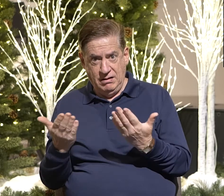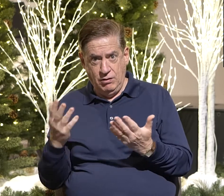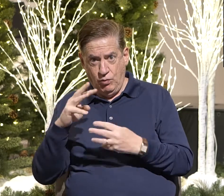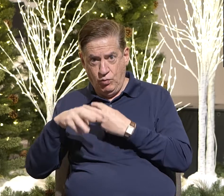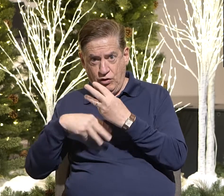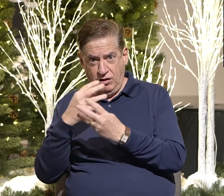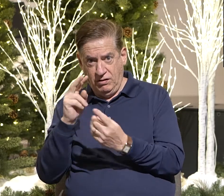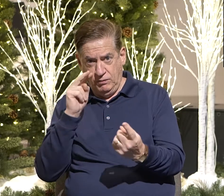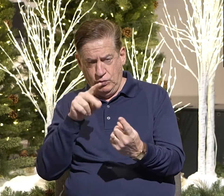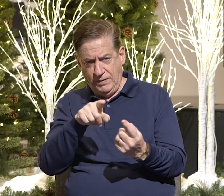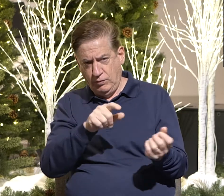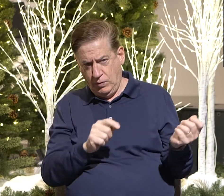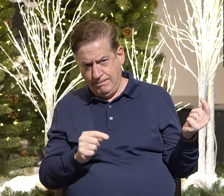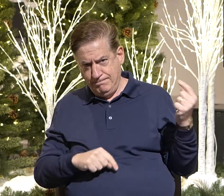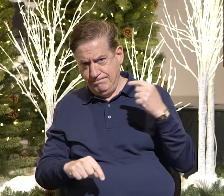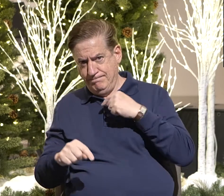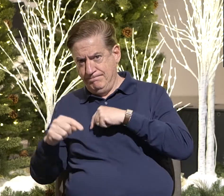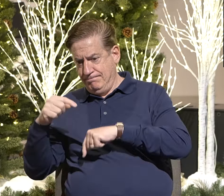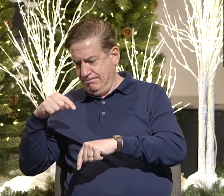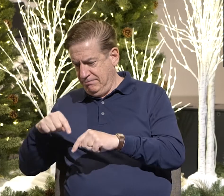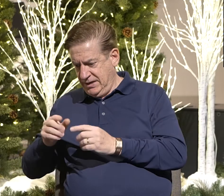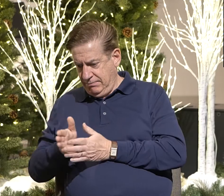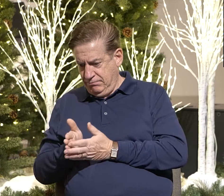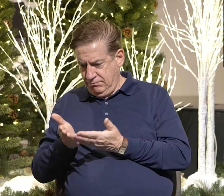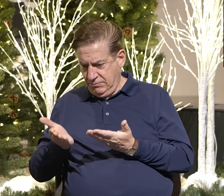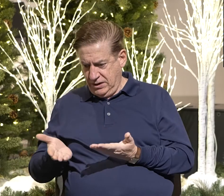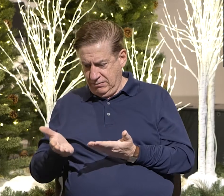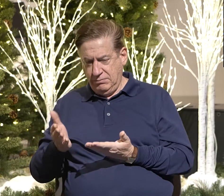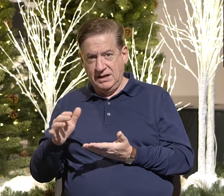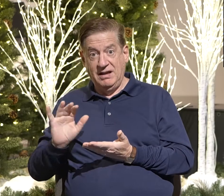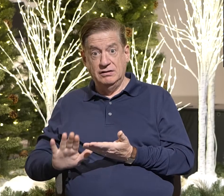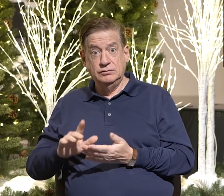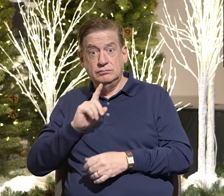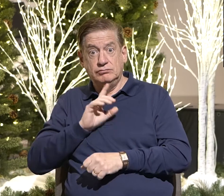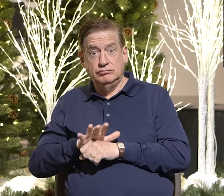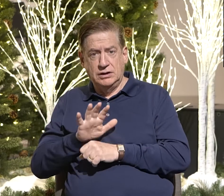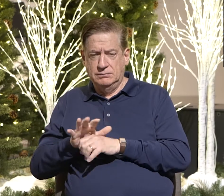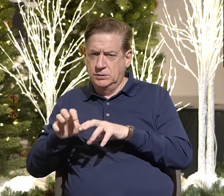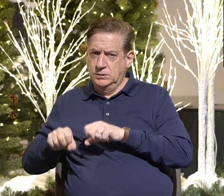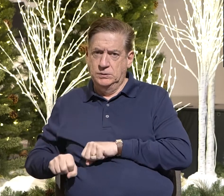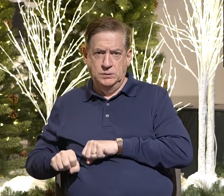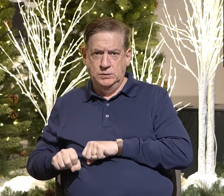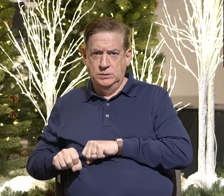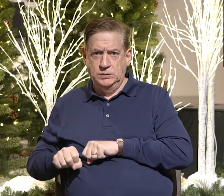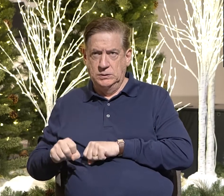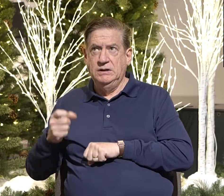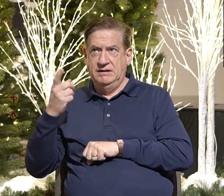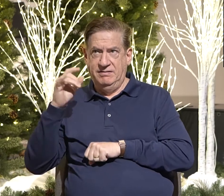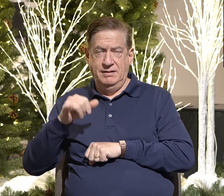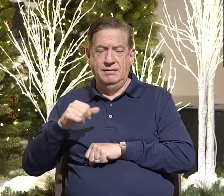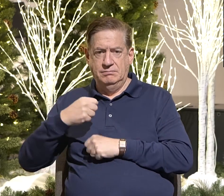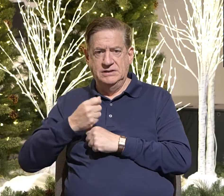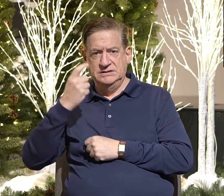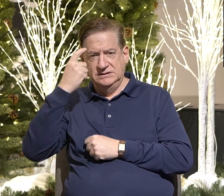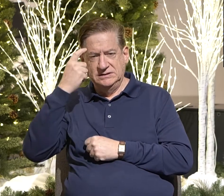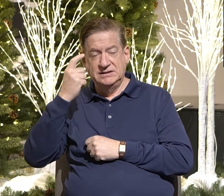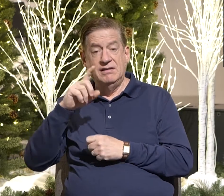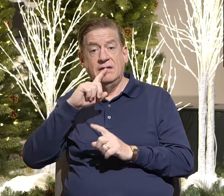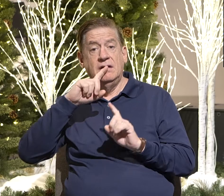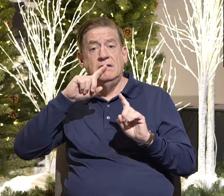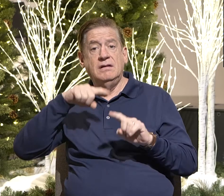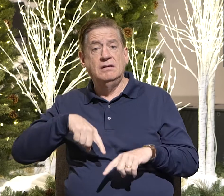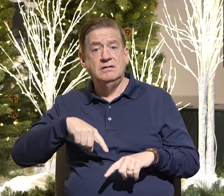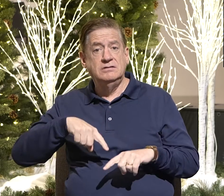Bible and take hold of its promises God made to us for the world offers us nothing. See, the answer